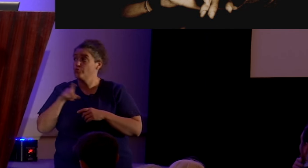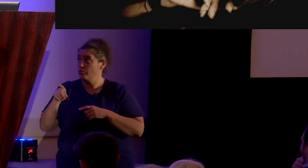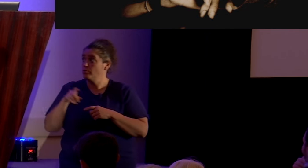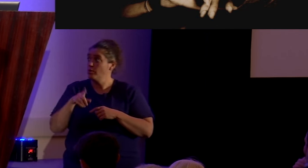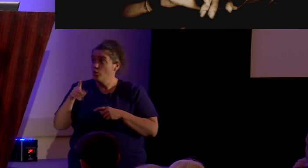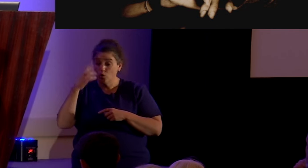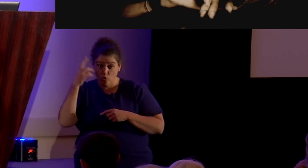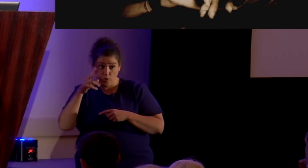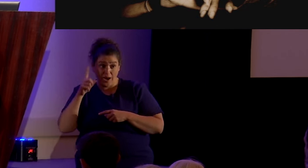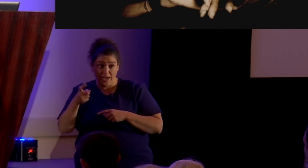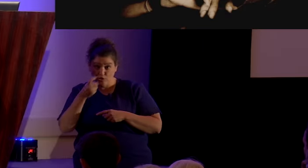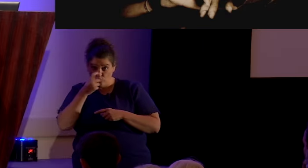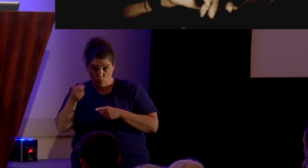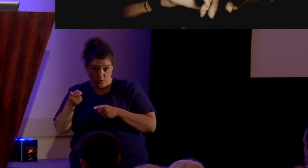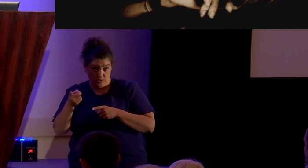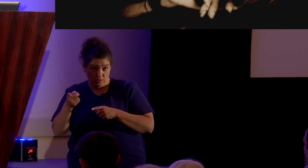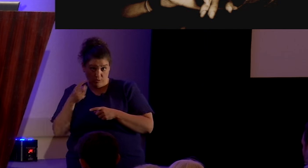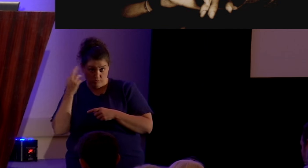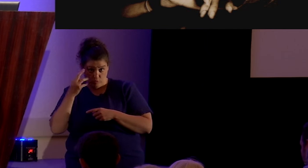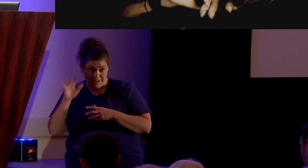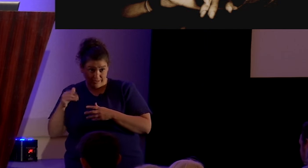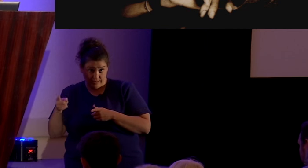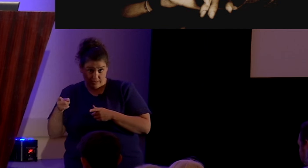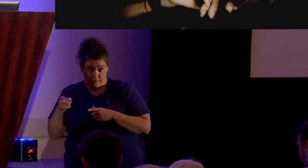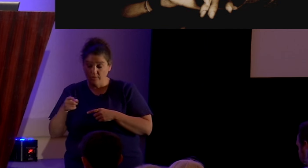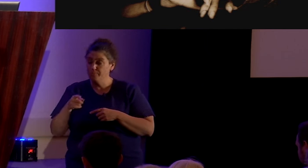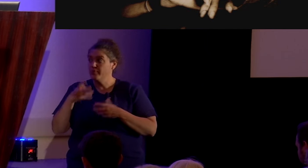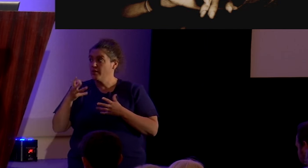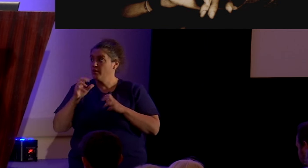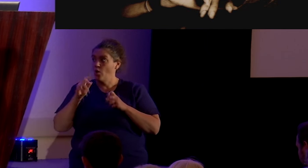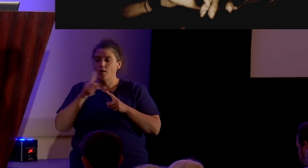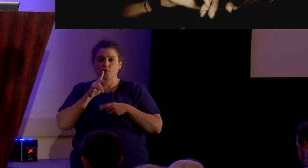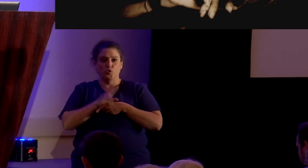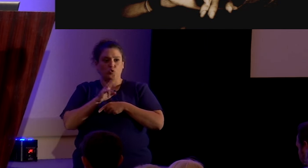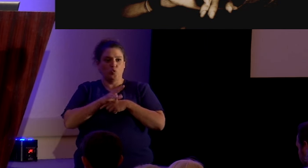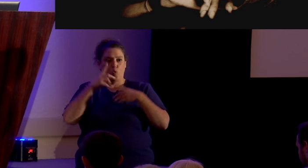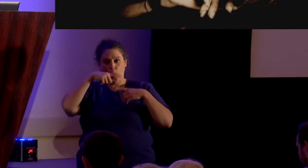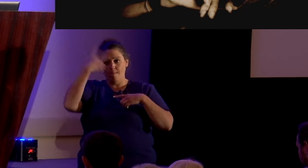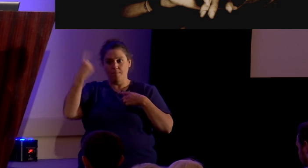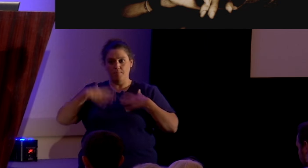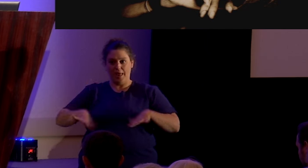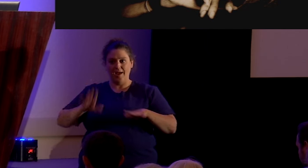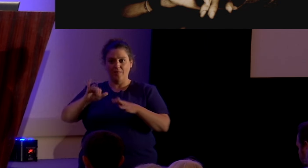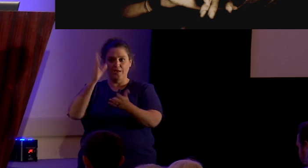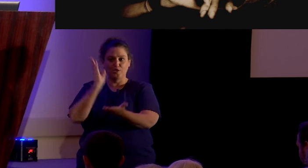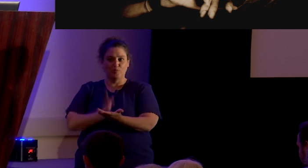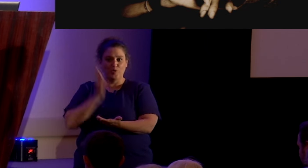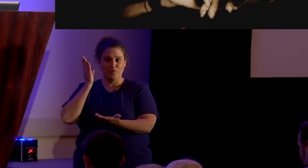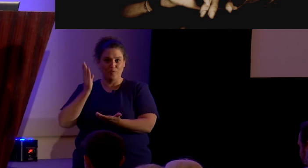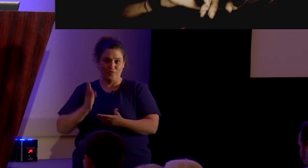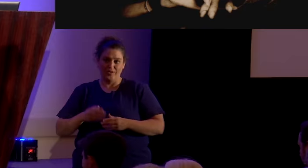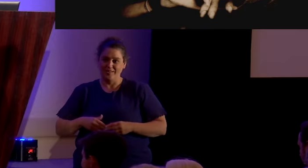realize she's a witch i don't know i okay she wore black there's proof well